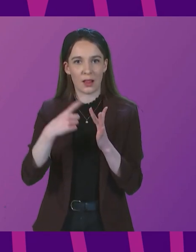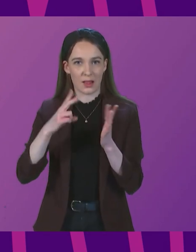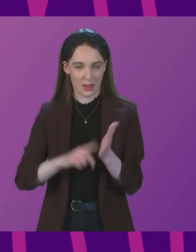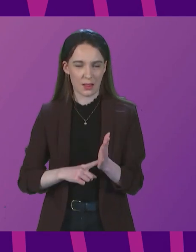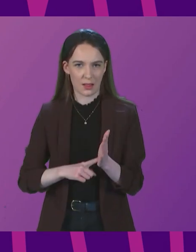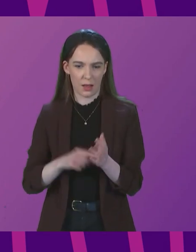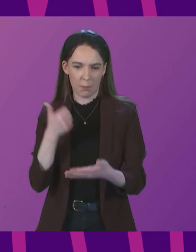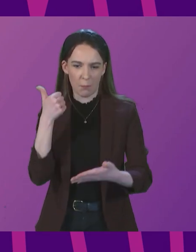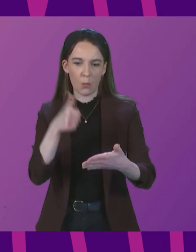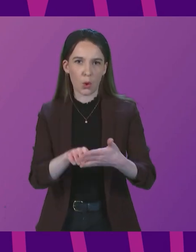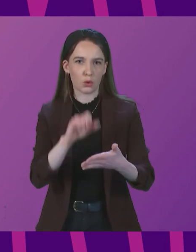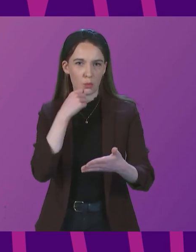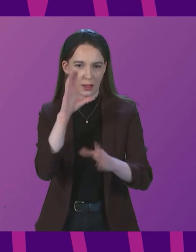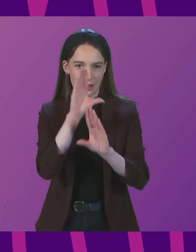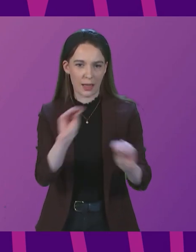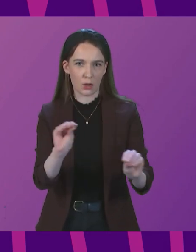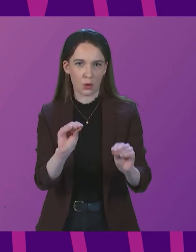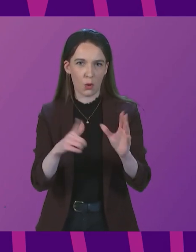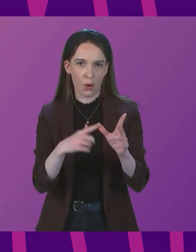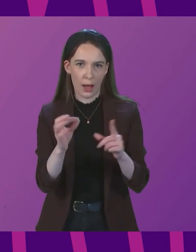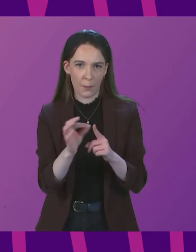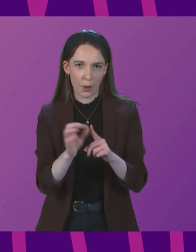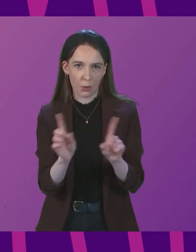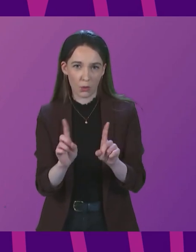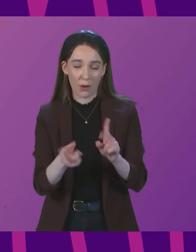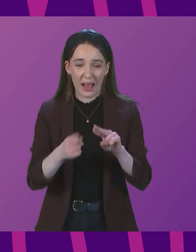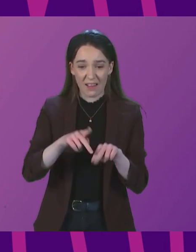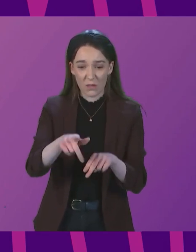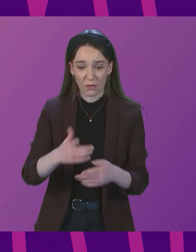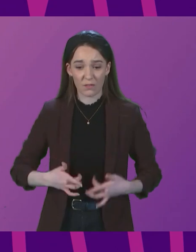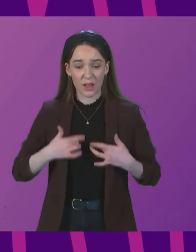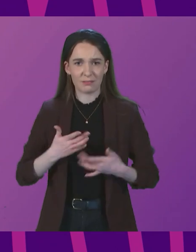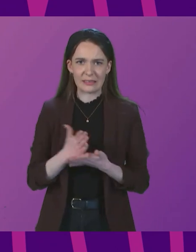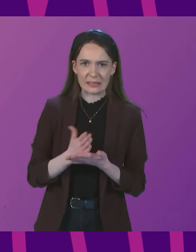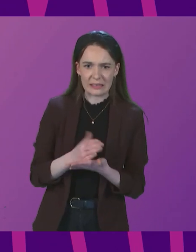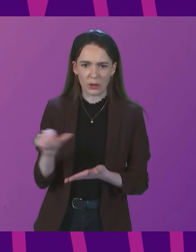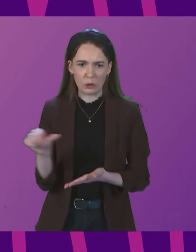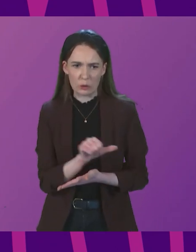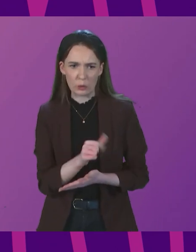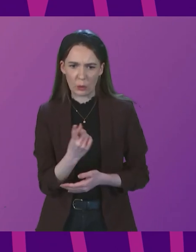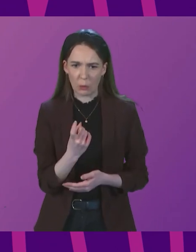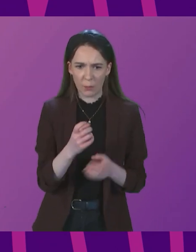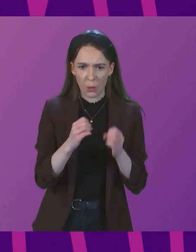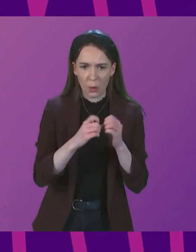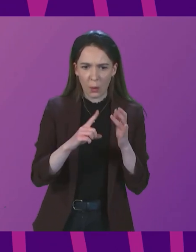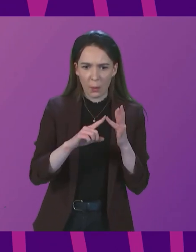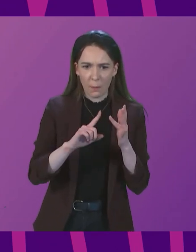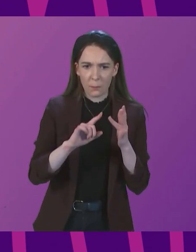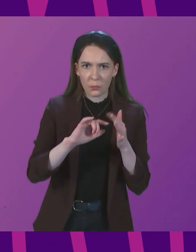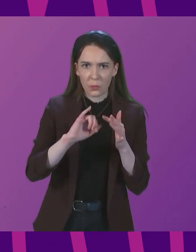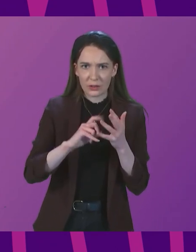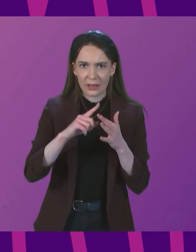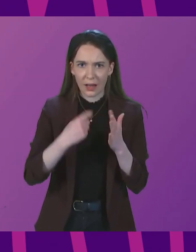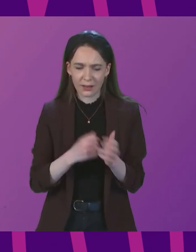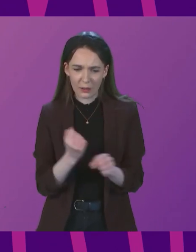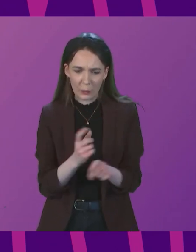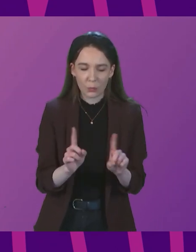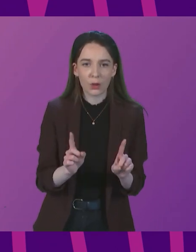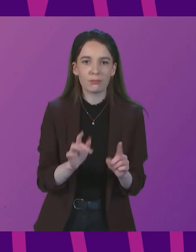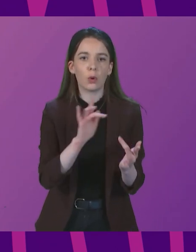Anyone who is unsure about eligibility for an additional booster should of course contact their doctor for advice.